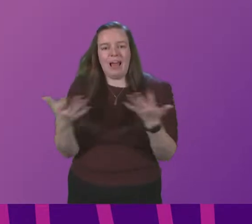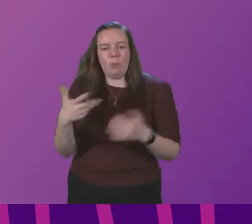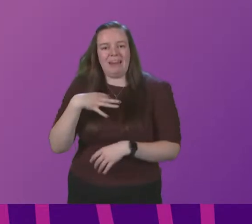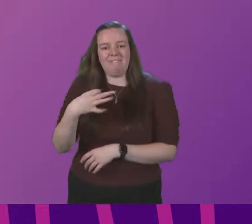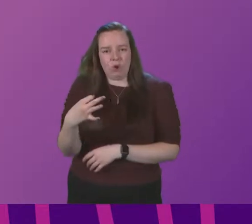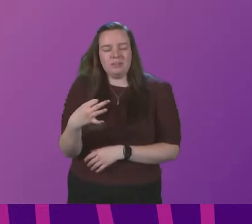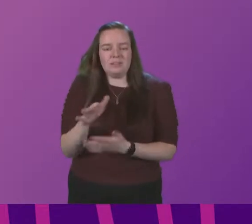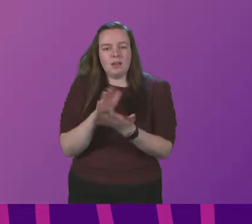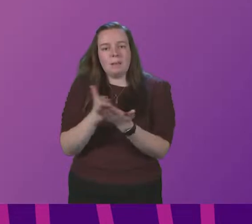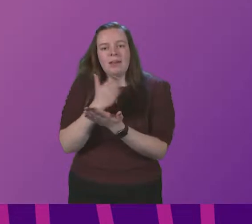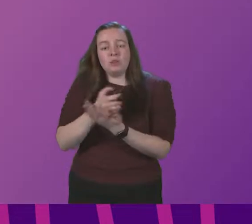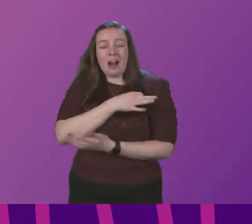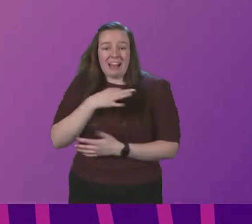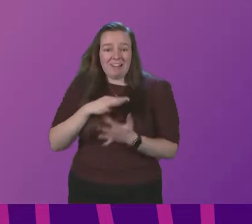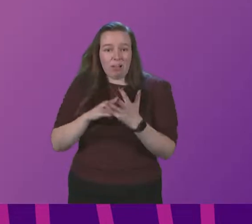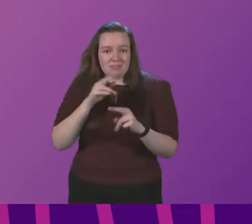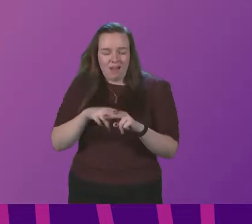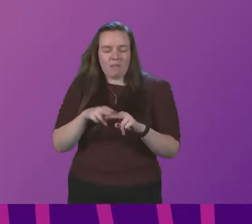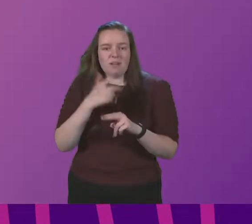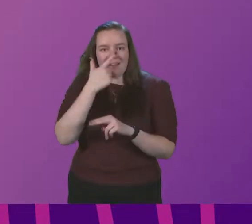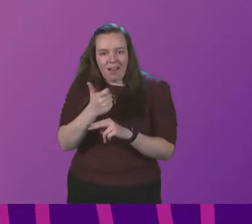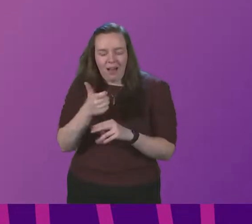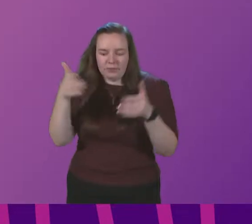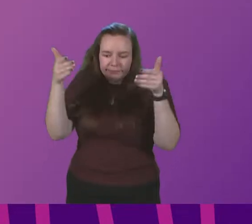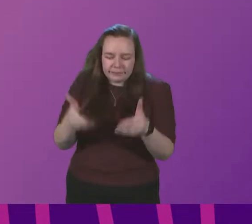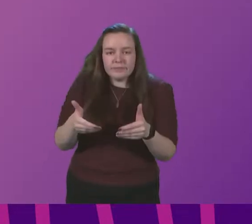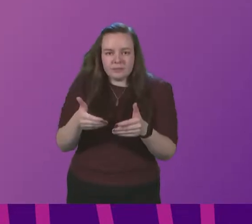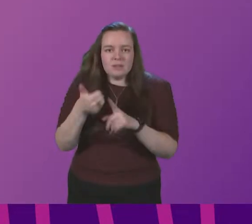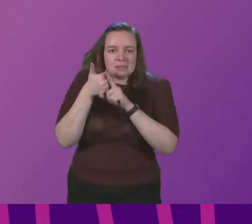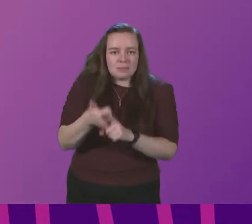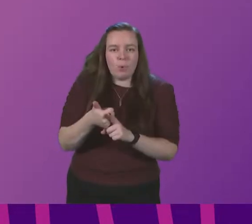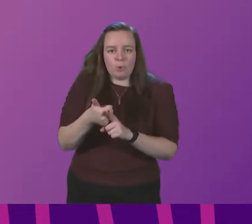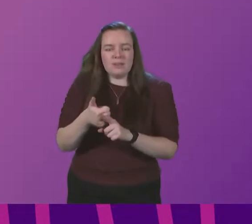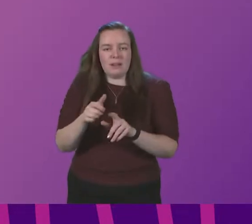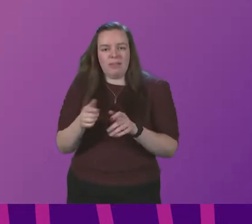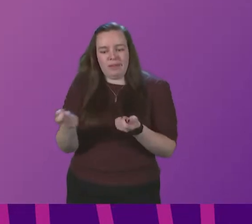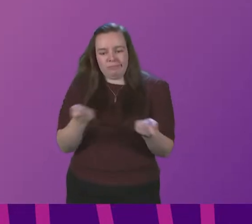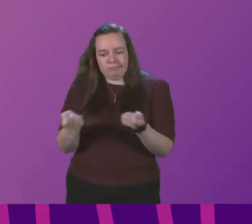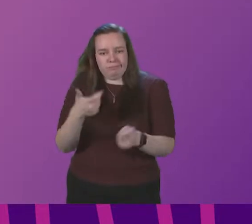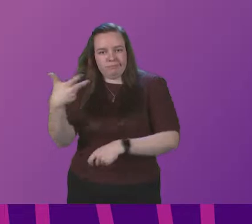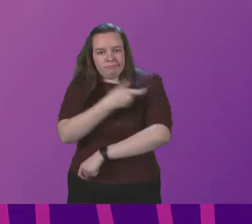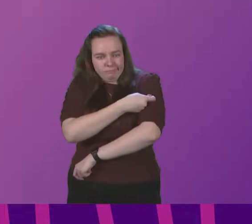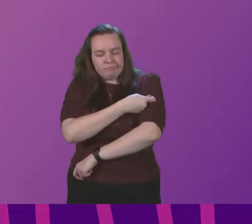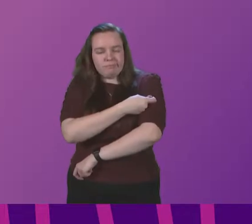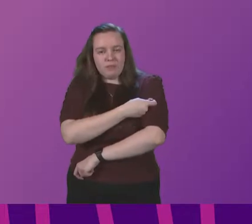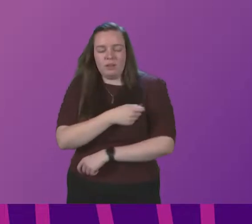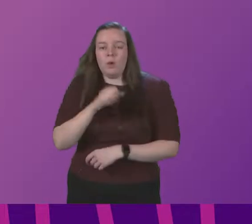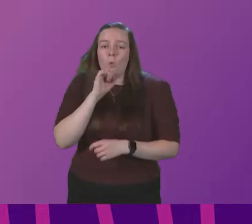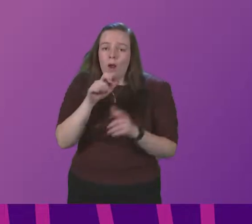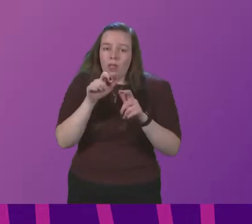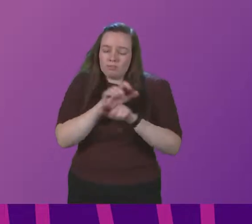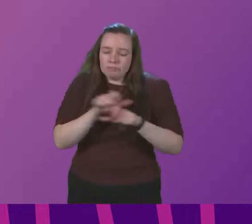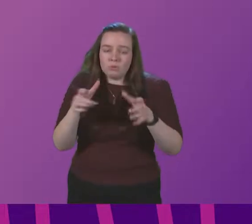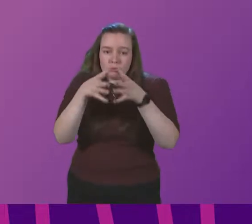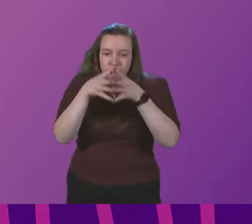to ensure that clinical staff can spend as much time as possible supporting the administration of vaccines. We will continue to expand